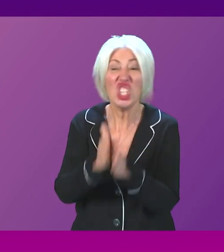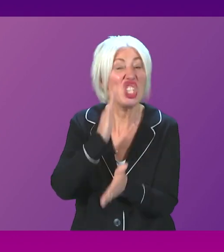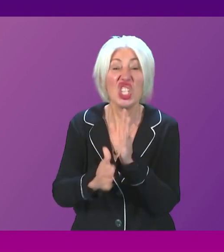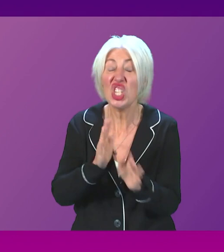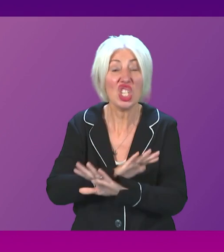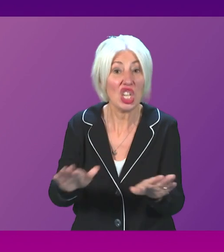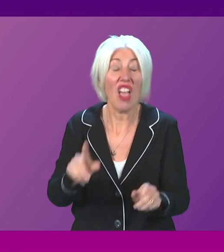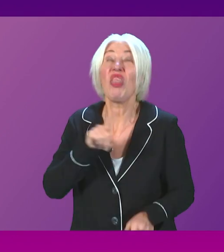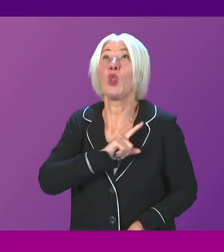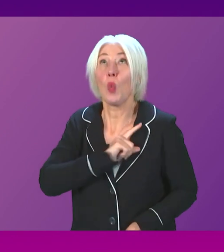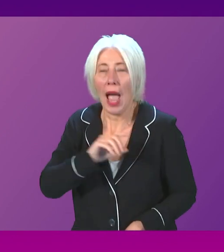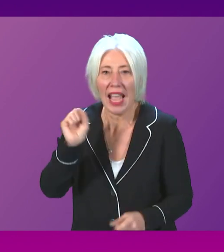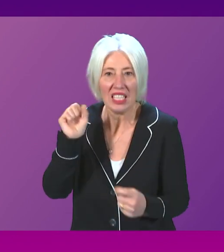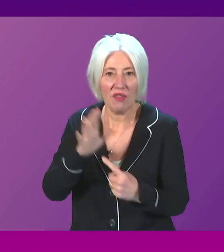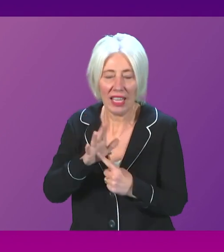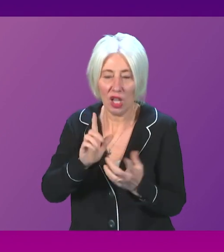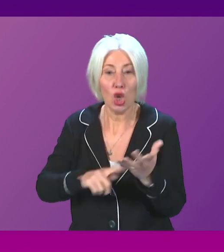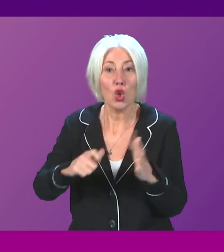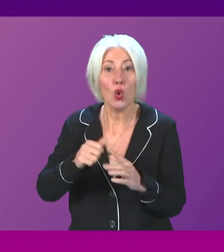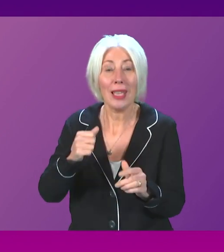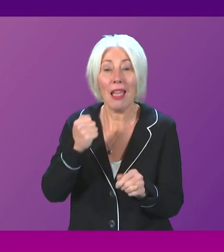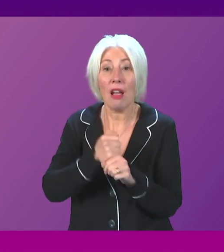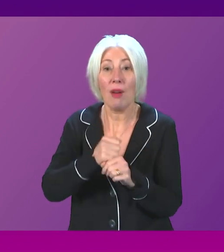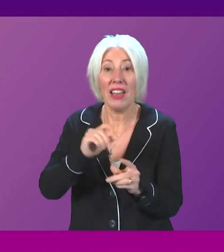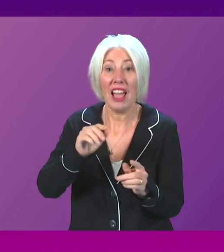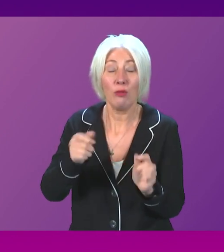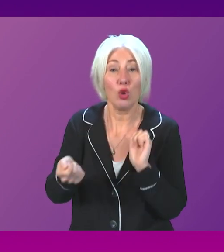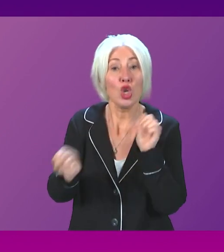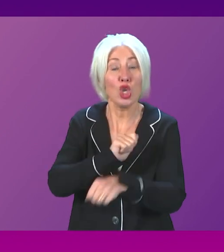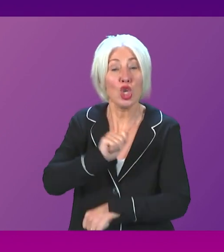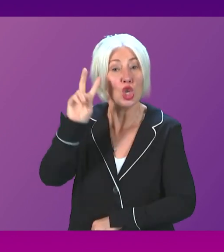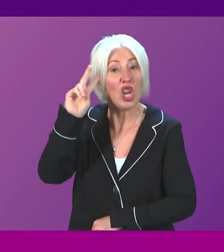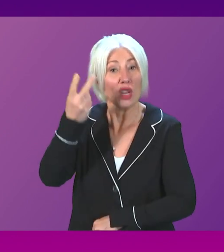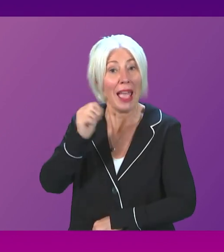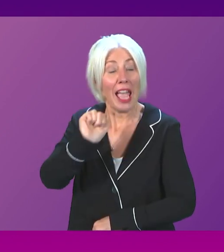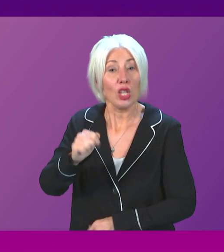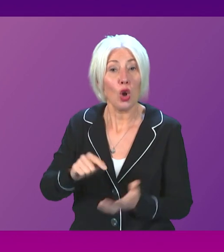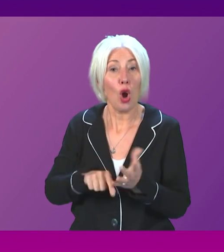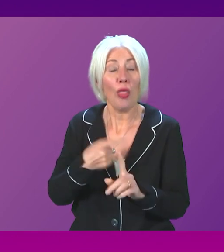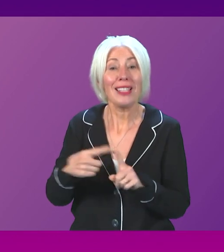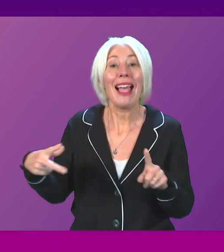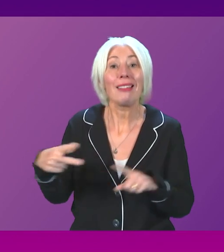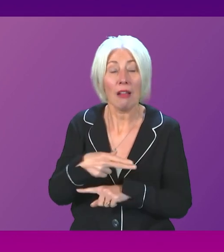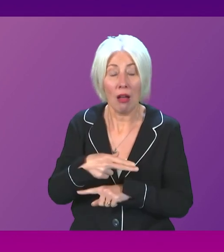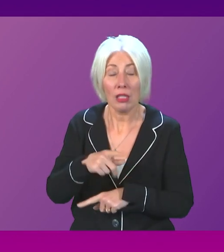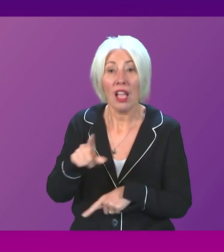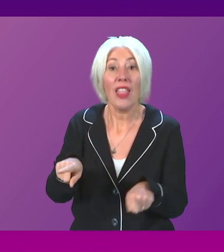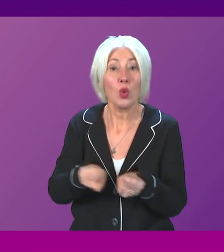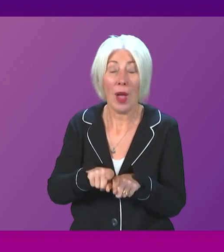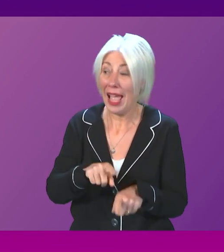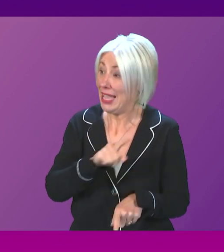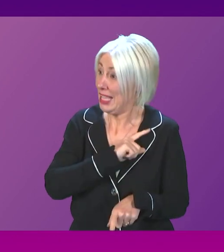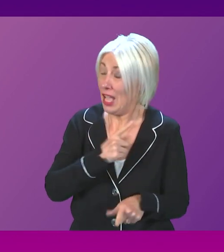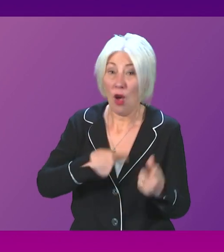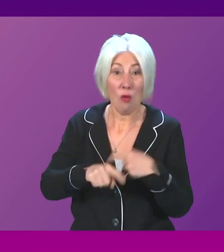why it is so vital, I think, that the UK Government reverses these tax cuts, but it is also why it would be so wrong for anybody